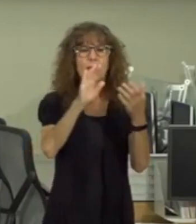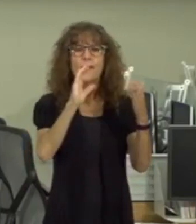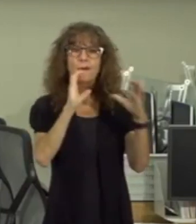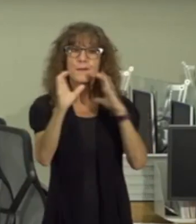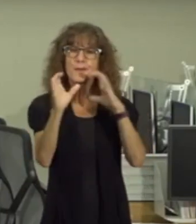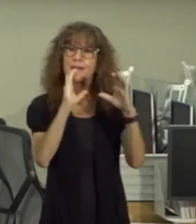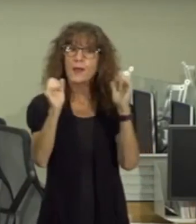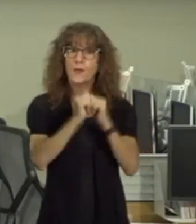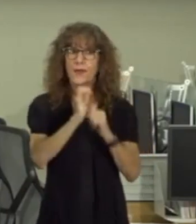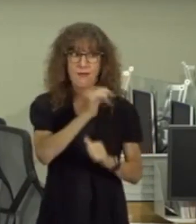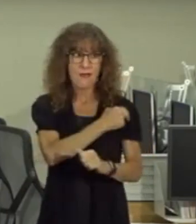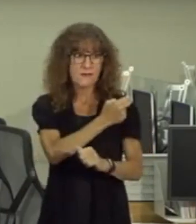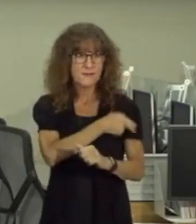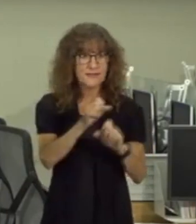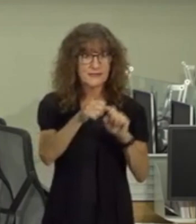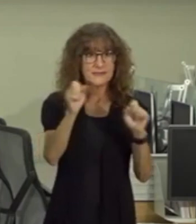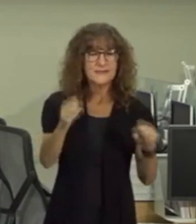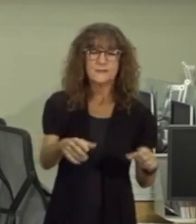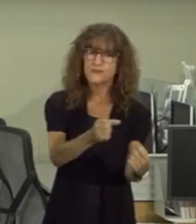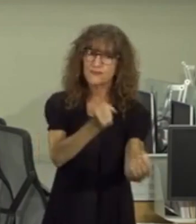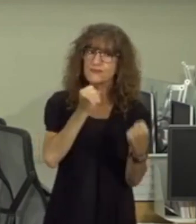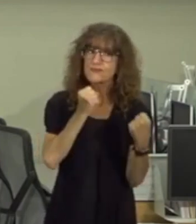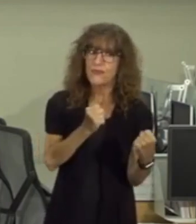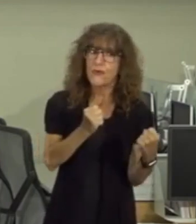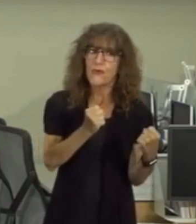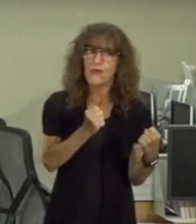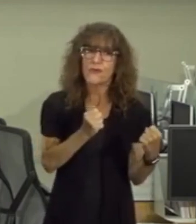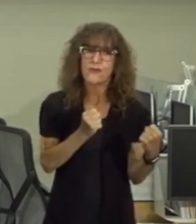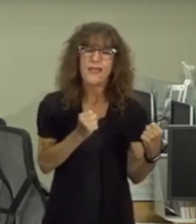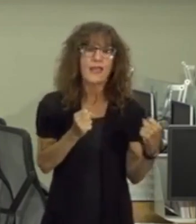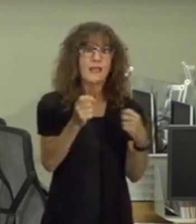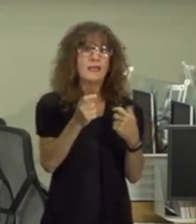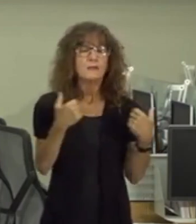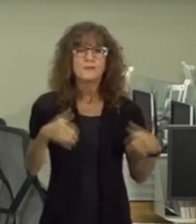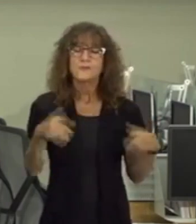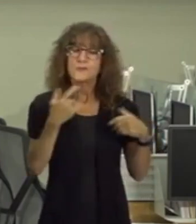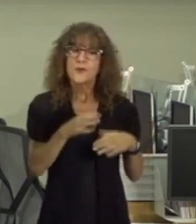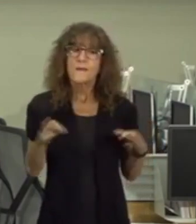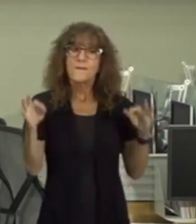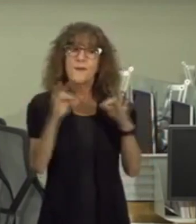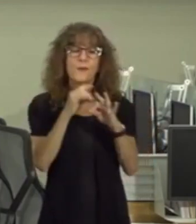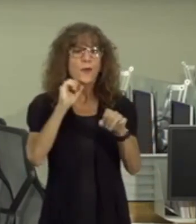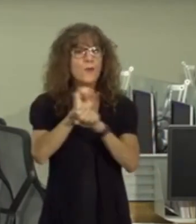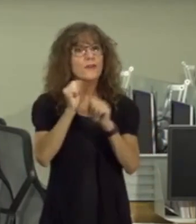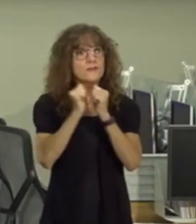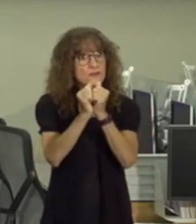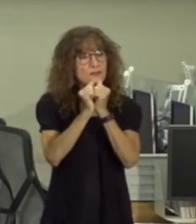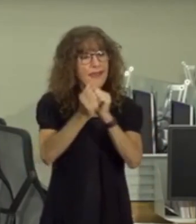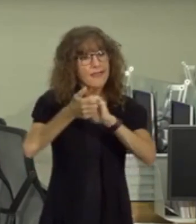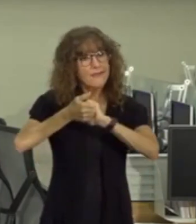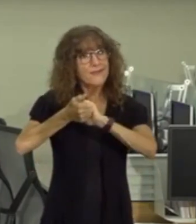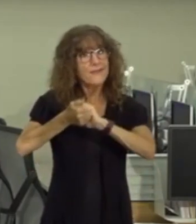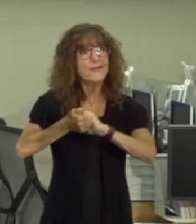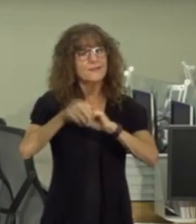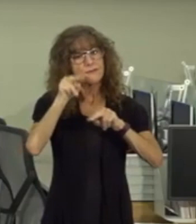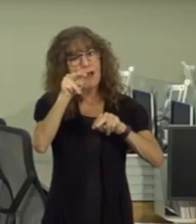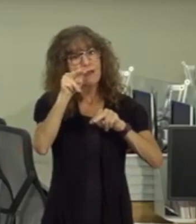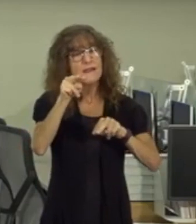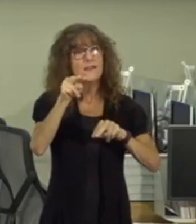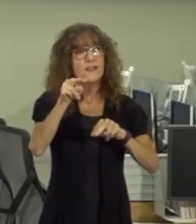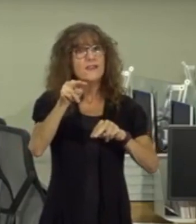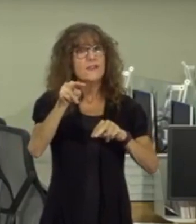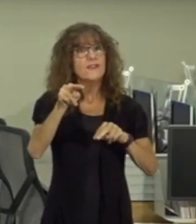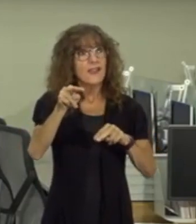communications with our hospital systems remain strong and very important we're working together to monitor and maintain their